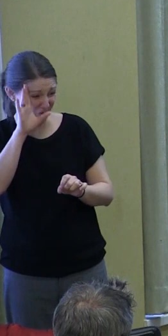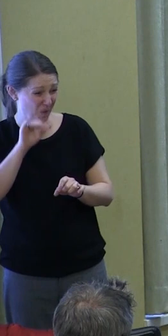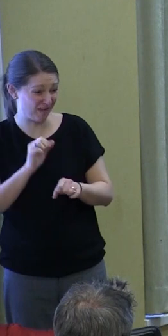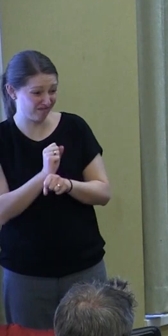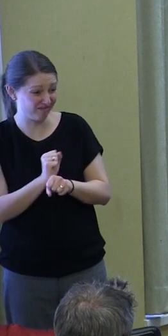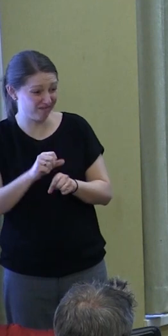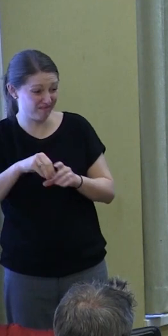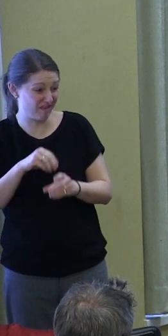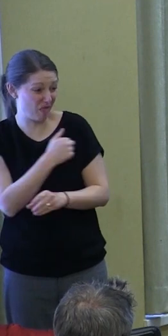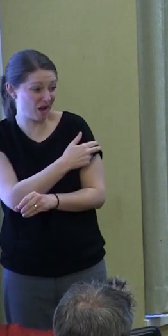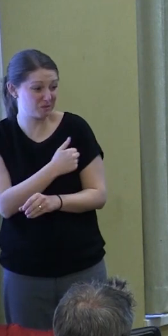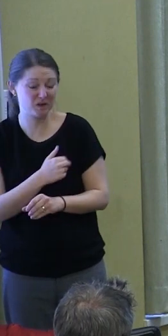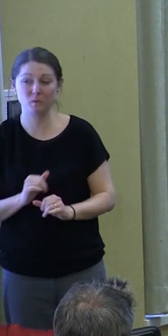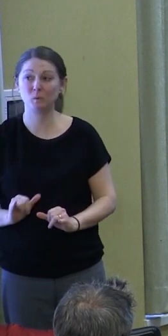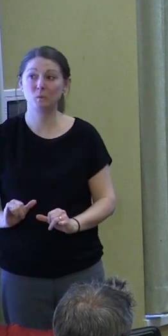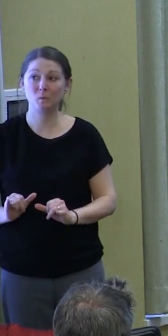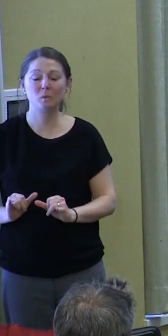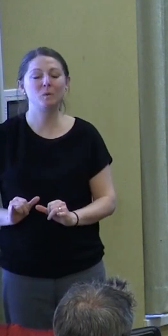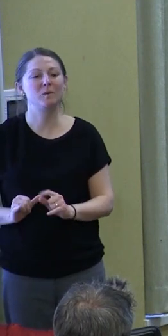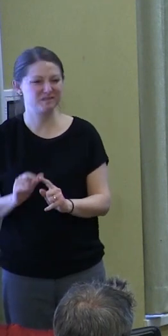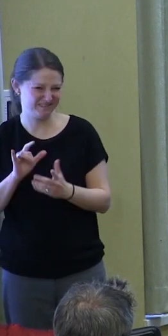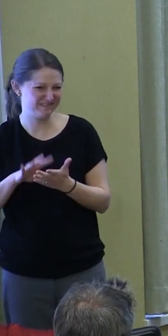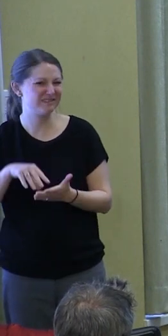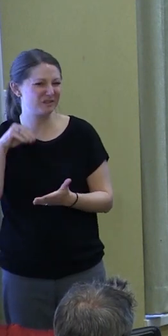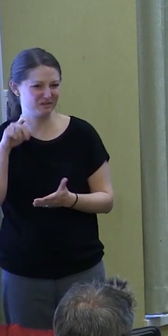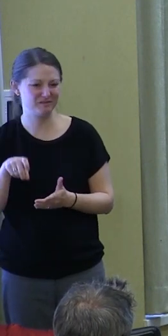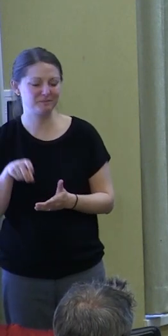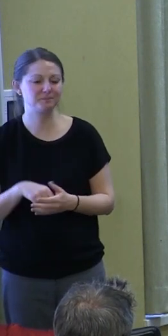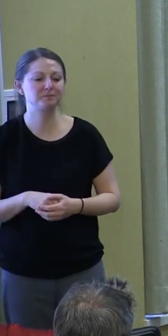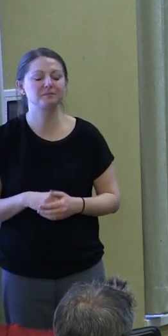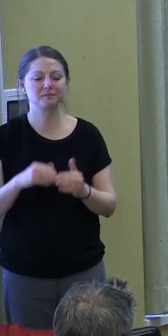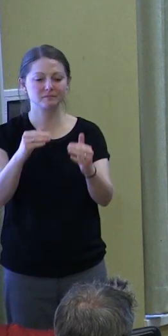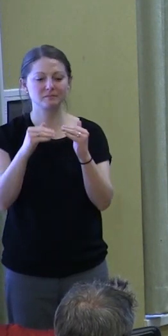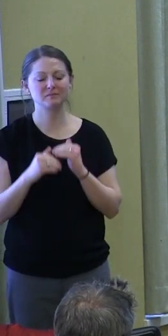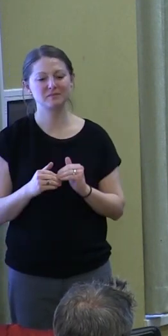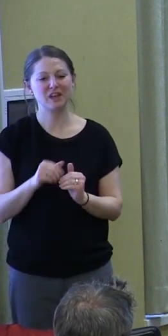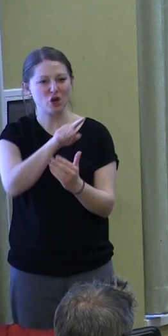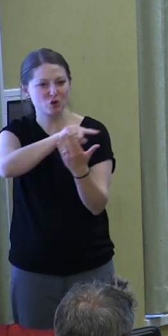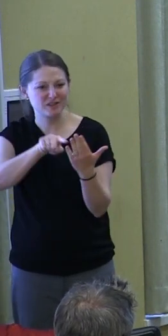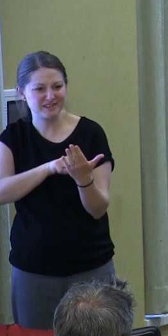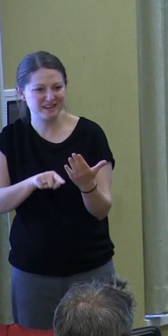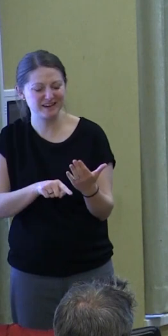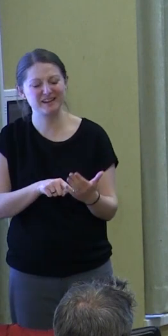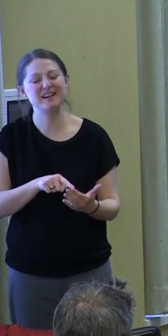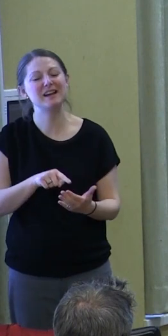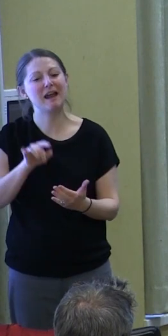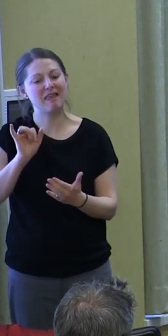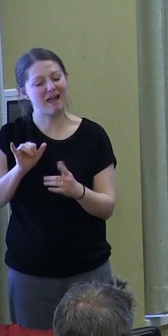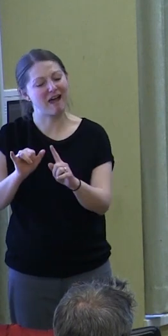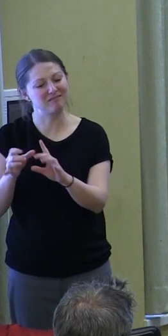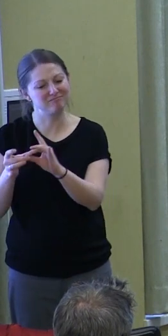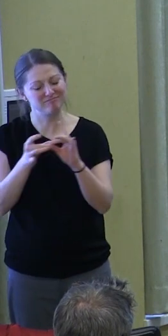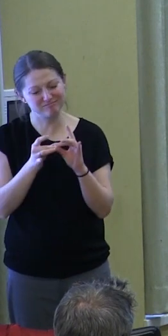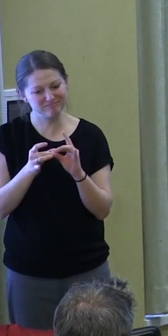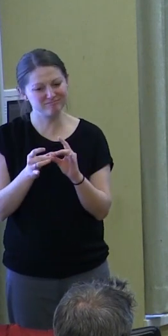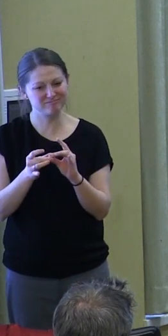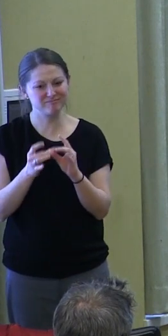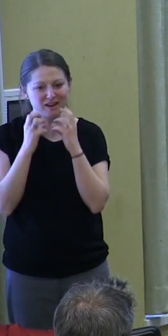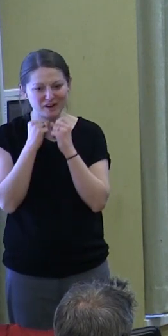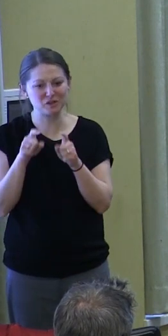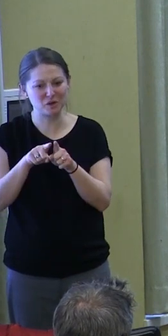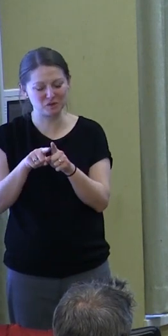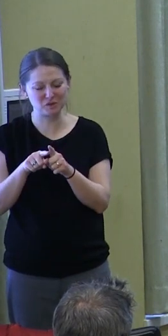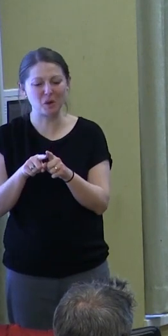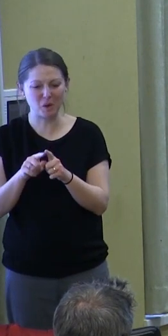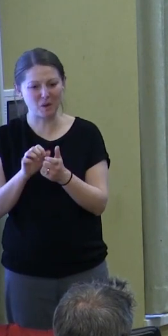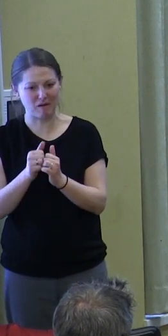But doing history involves critique, critiquing the events that have led to our current values and ways of life, including